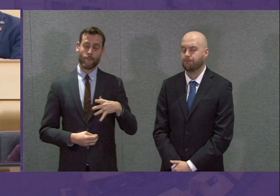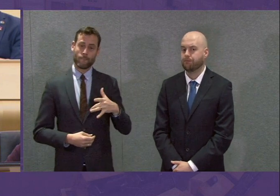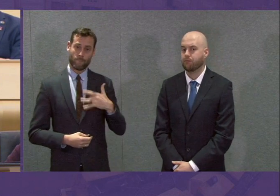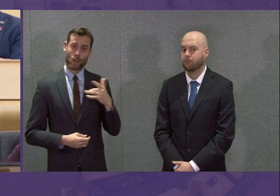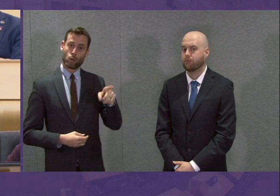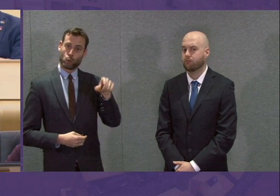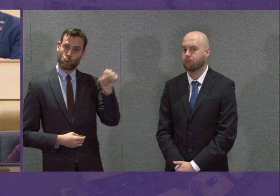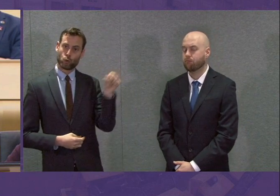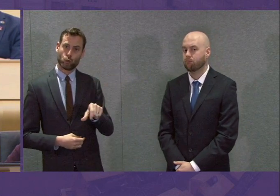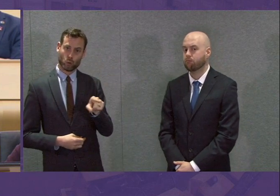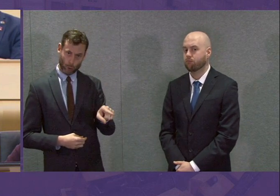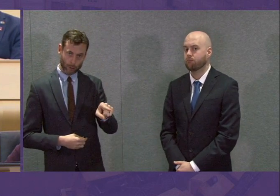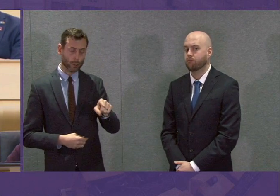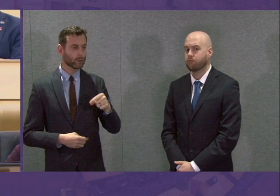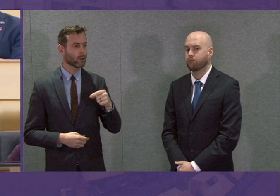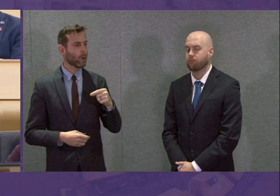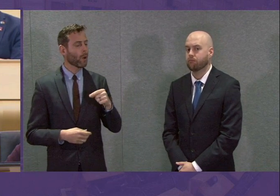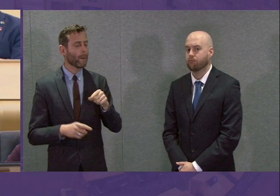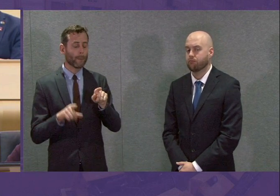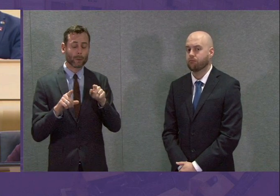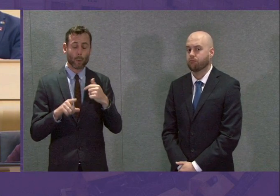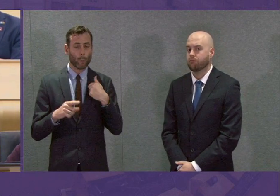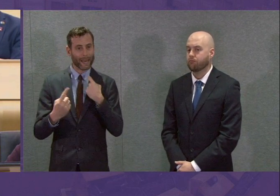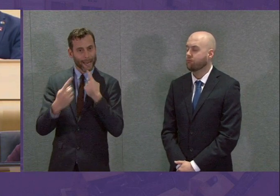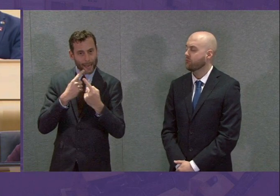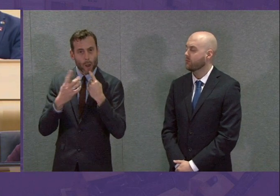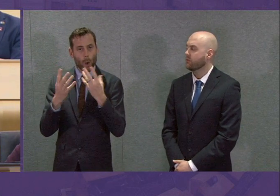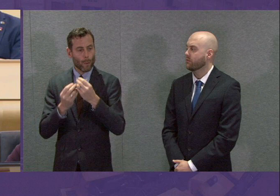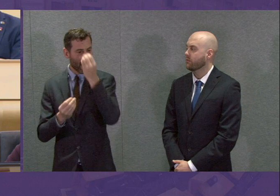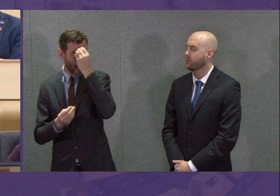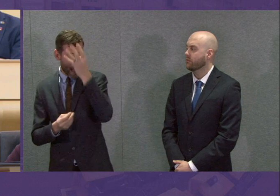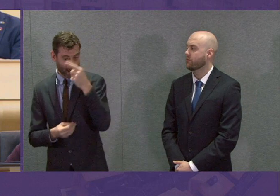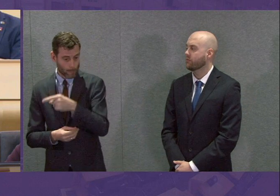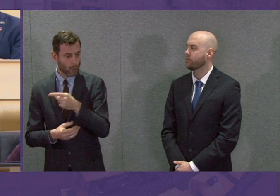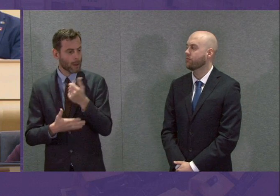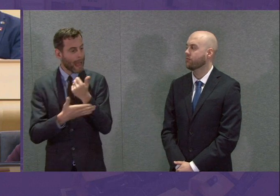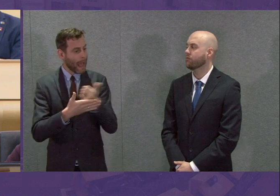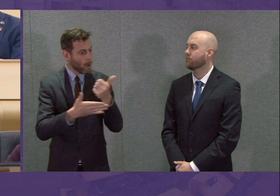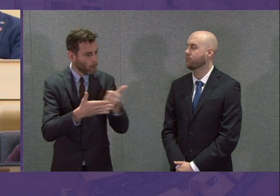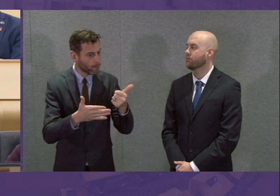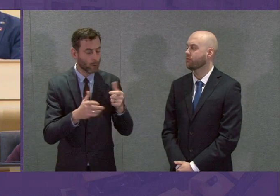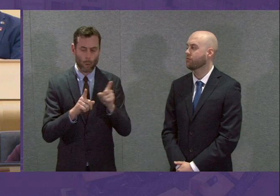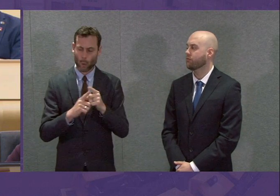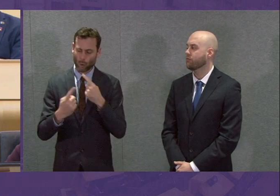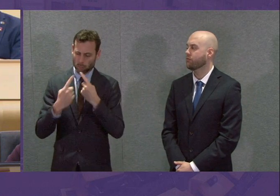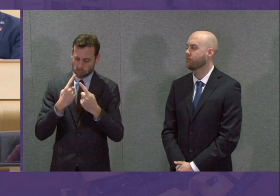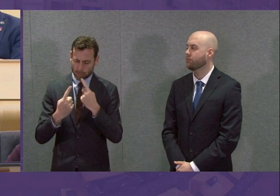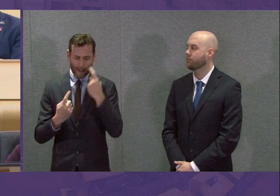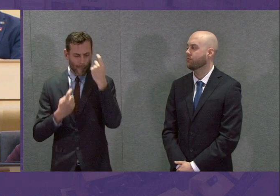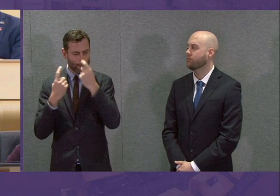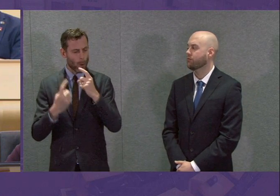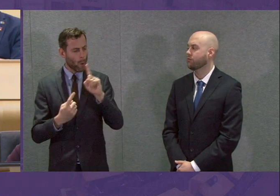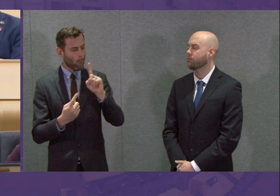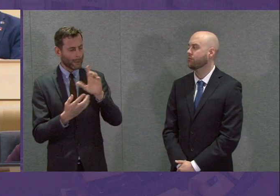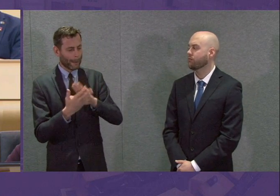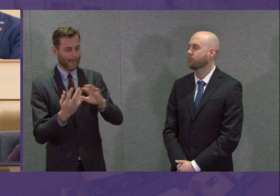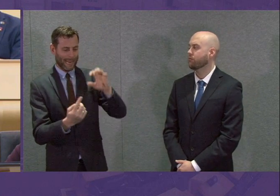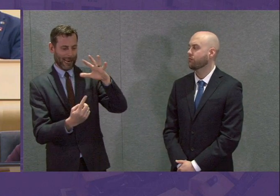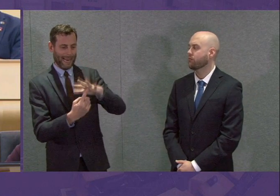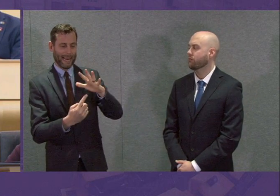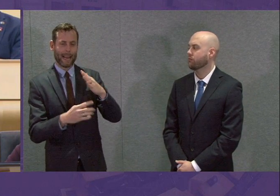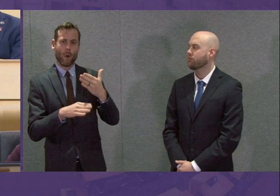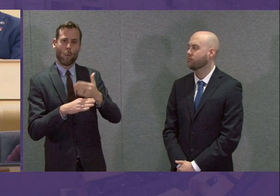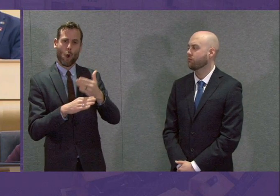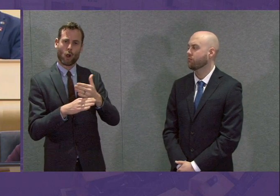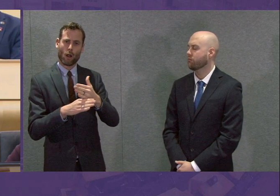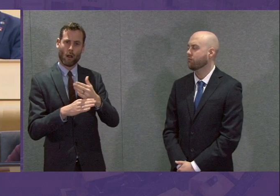properly defining that list of who is categorised as a key and critical worker. But obviously, that includes those in the front line of